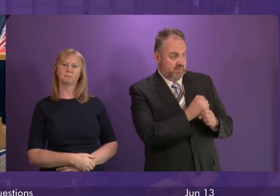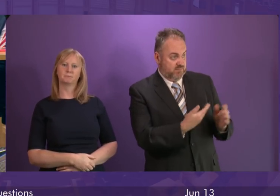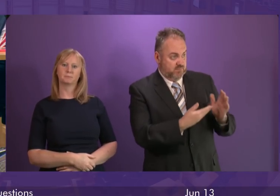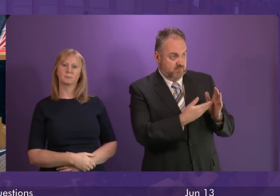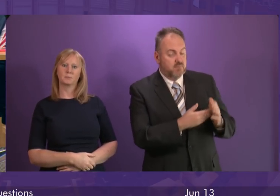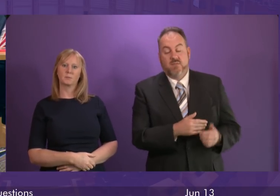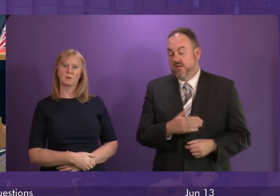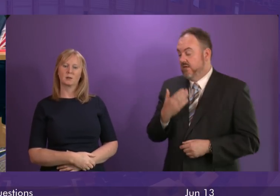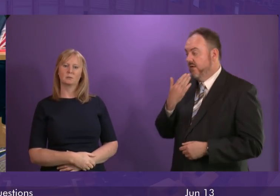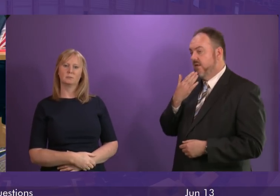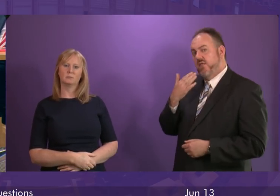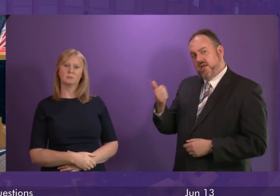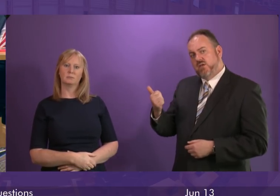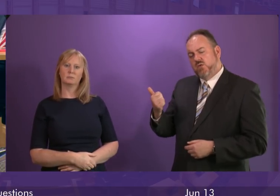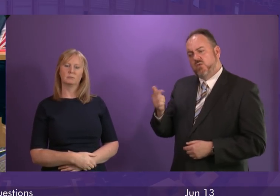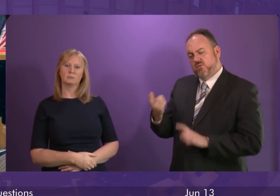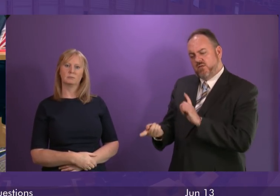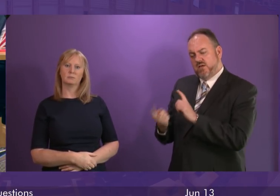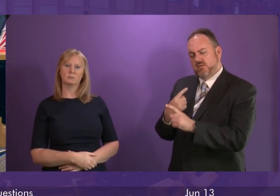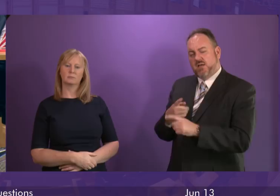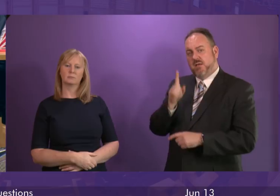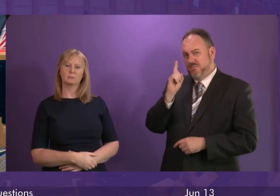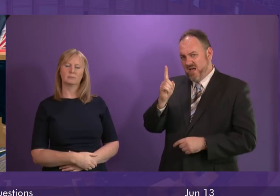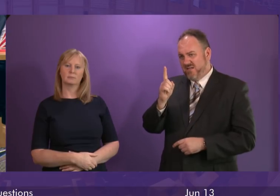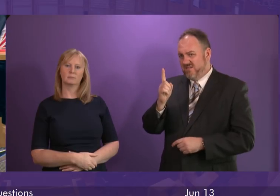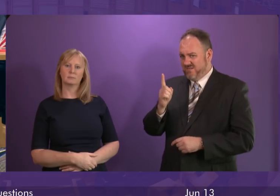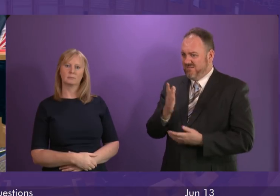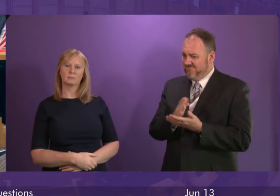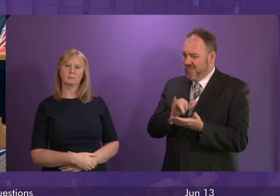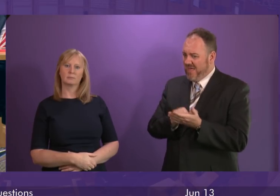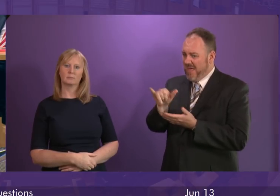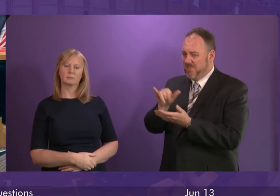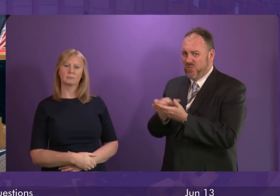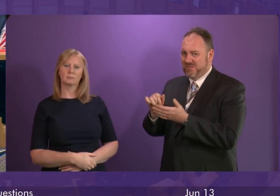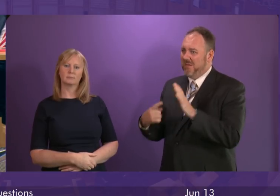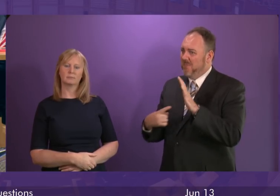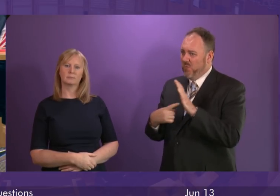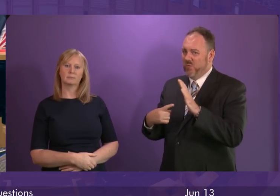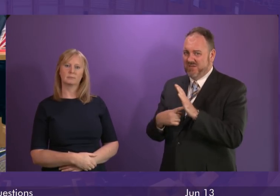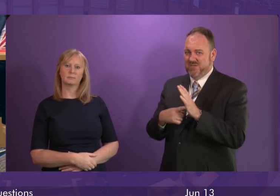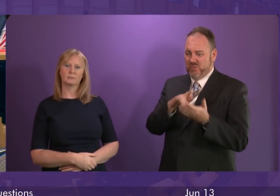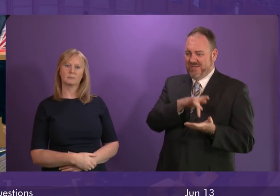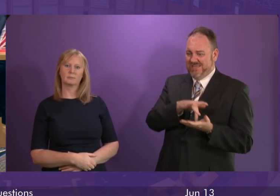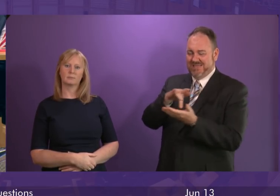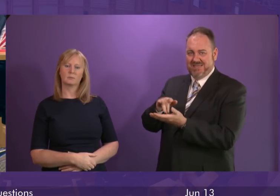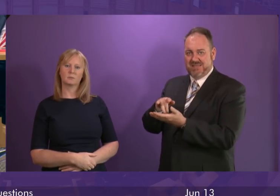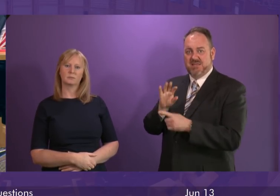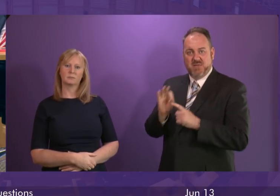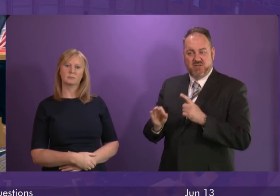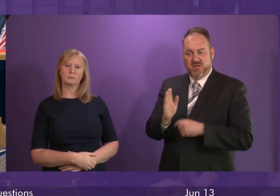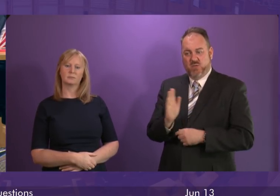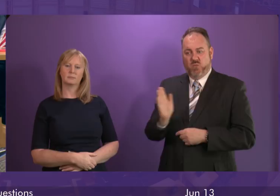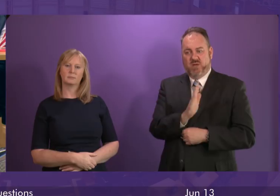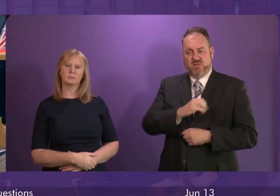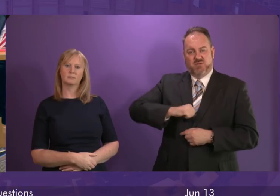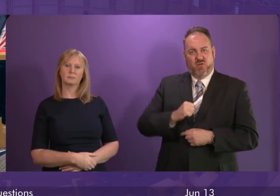that response? The First Minister will no doubt be aware of the strategic importance of the airport to both the city but the wider west of Scotland region to